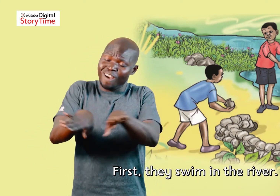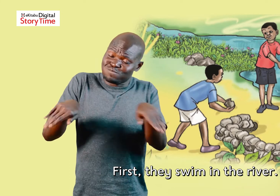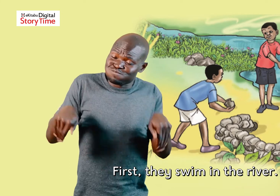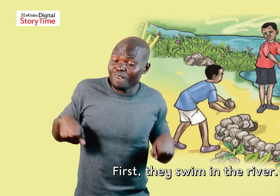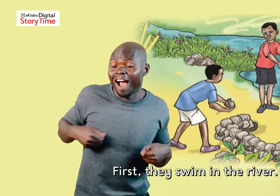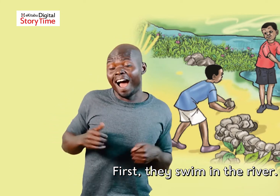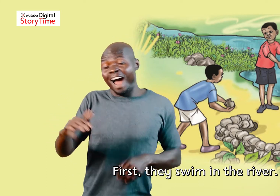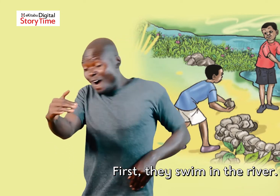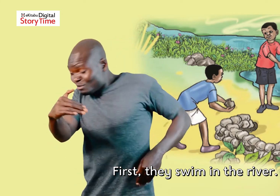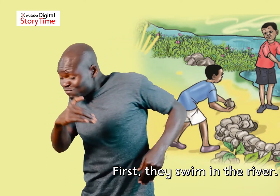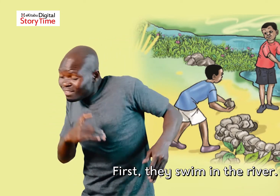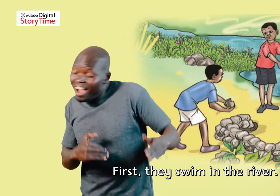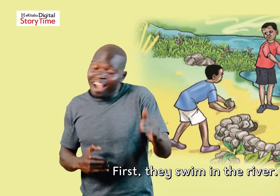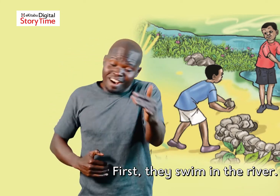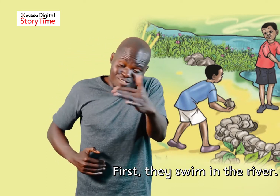First they swim in the river